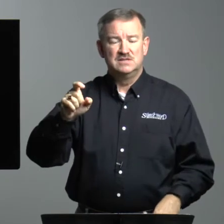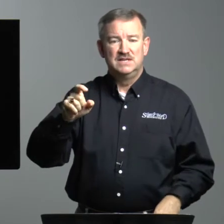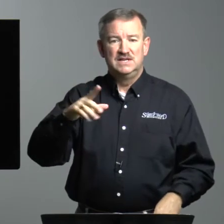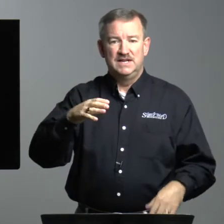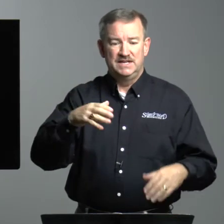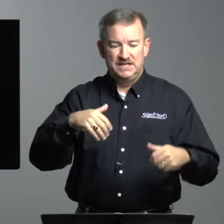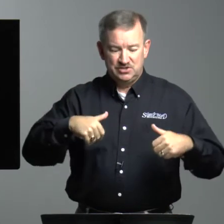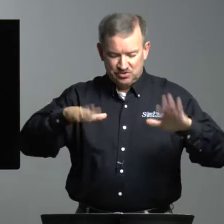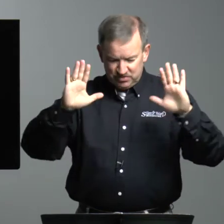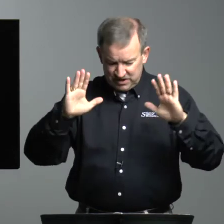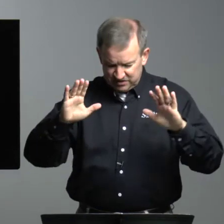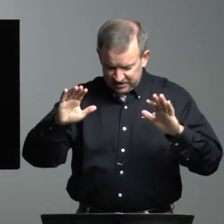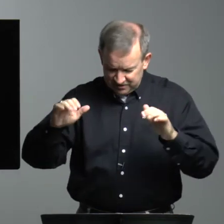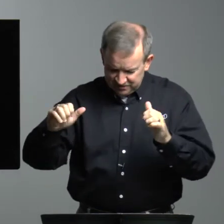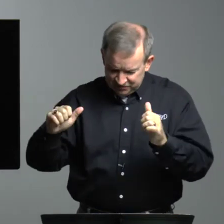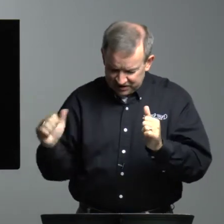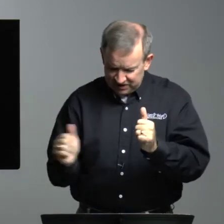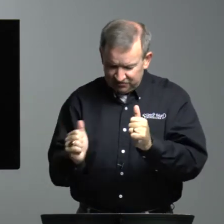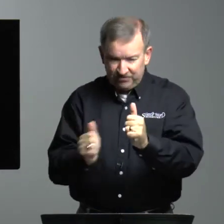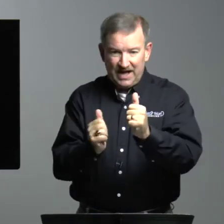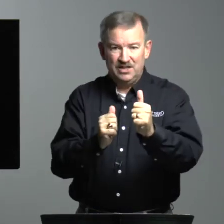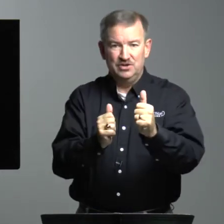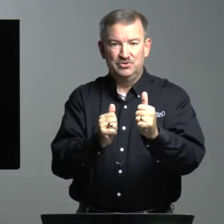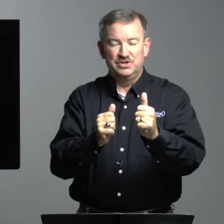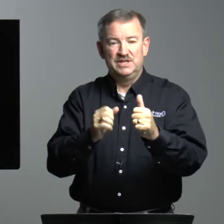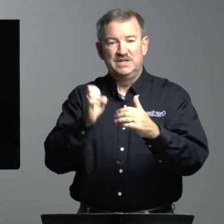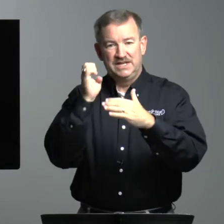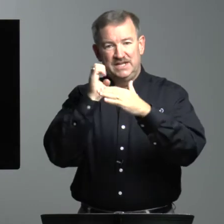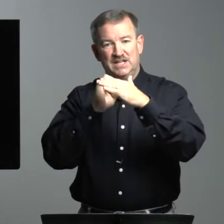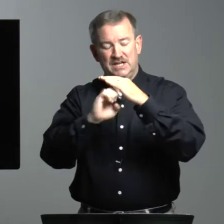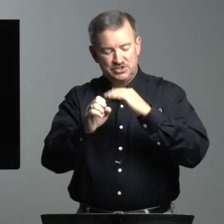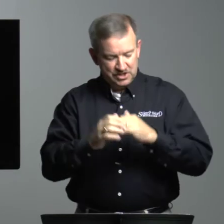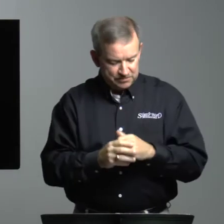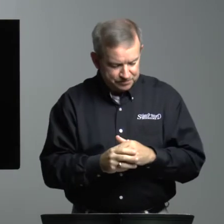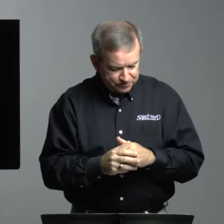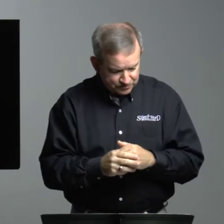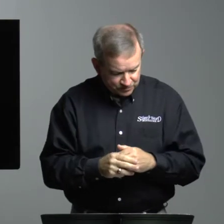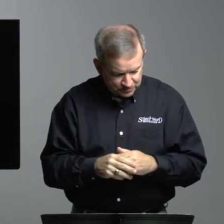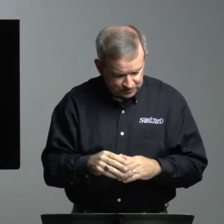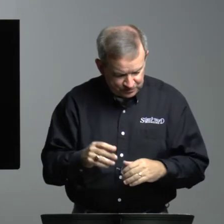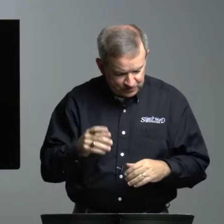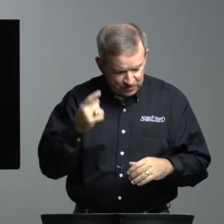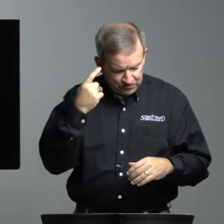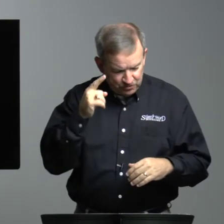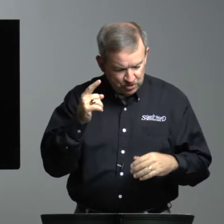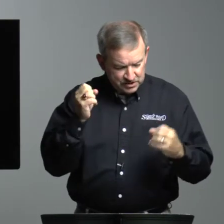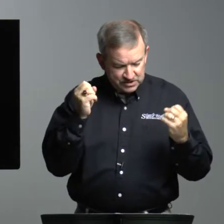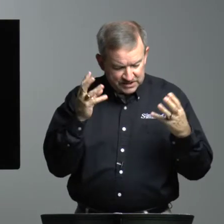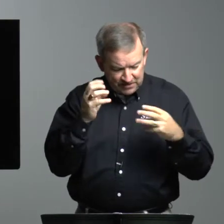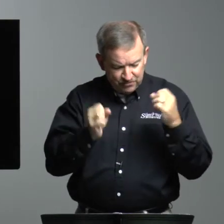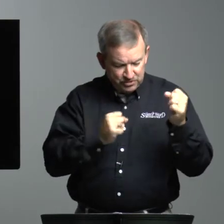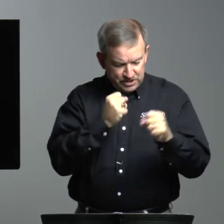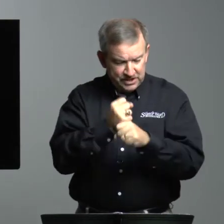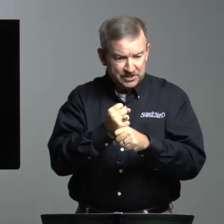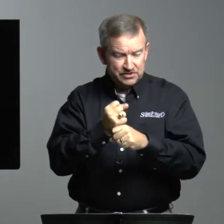And he surrendered and, and followed Elijah. Elijah, several years,